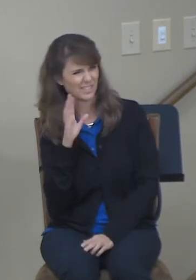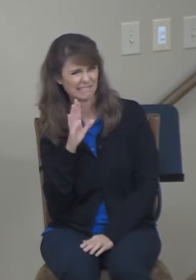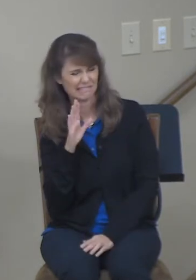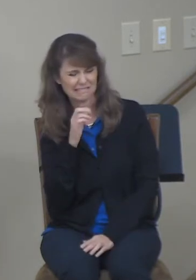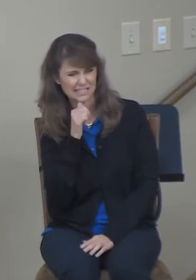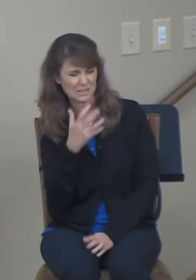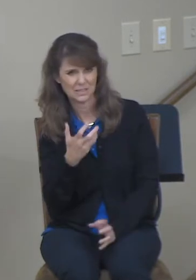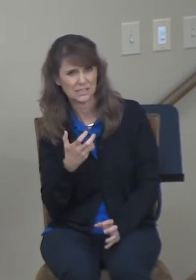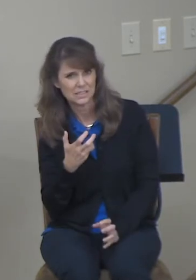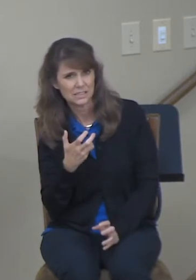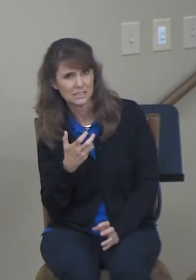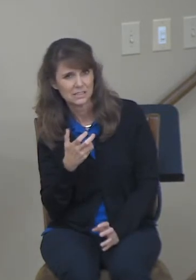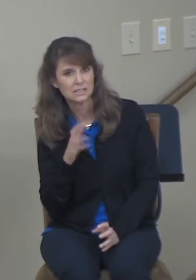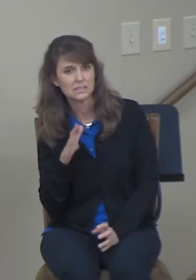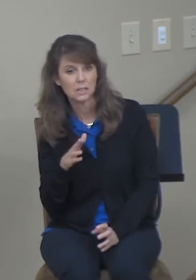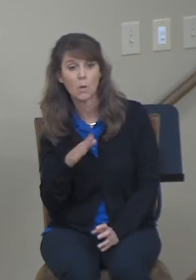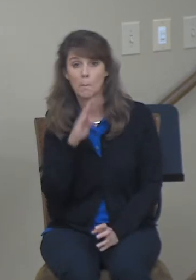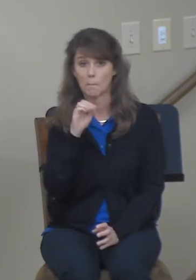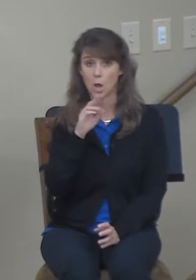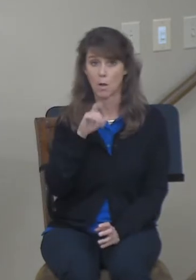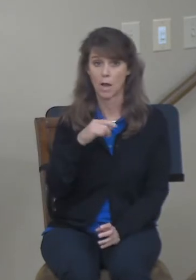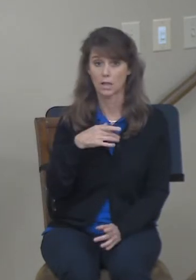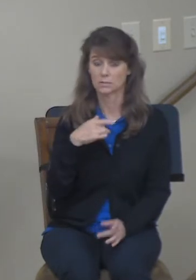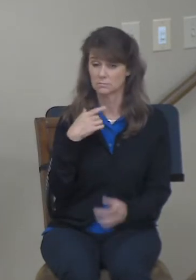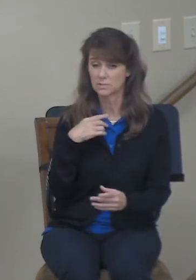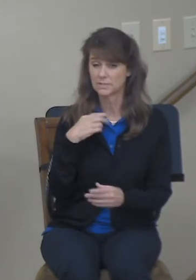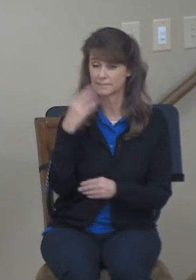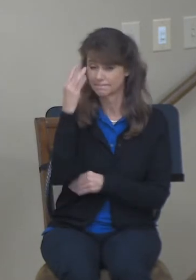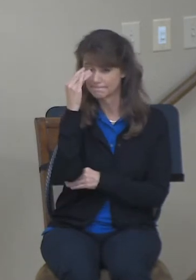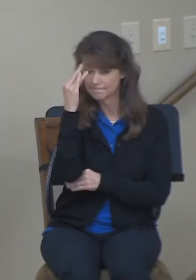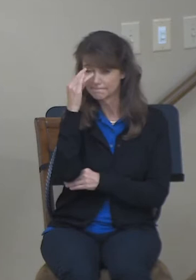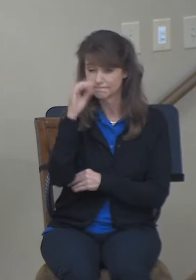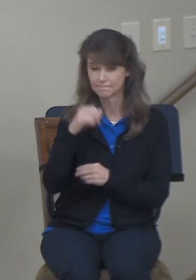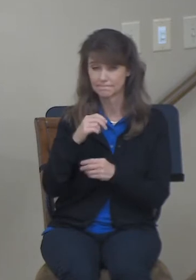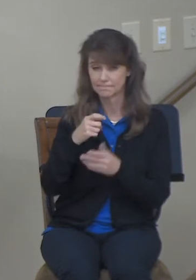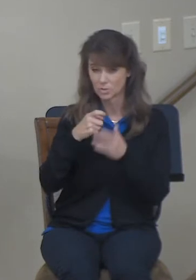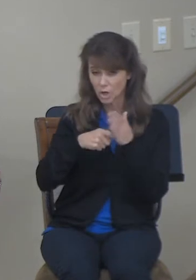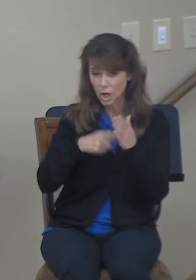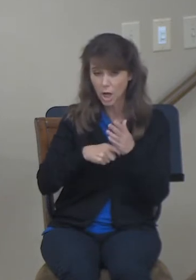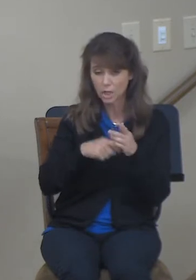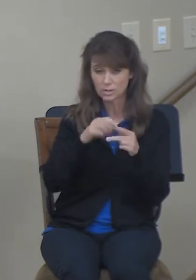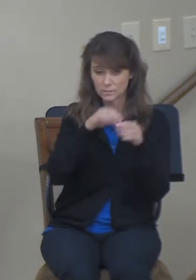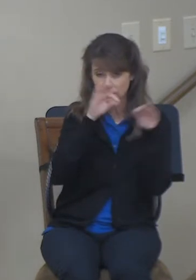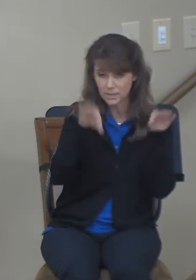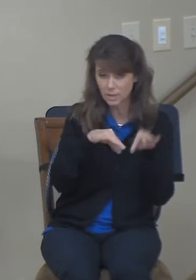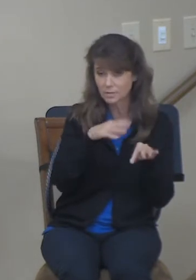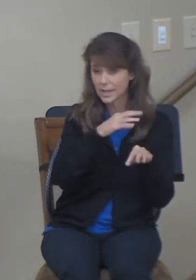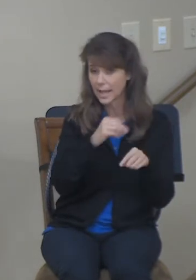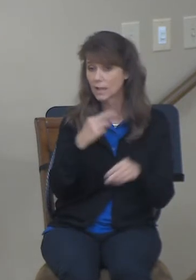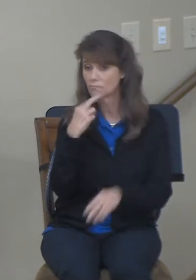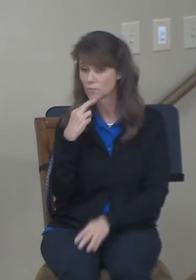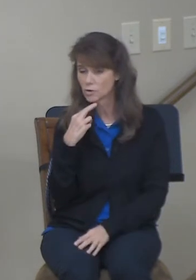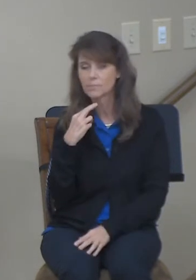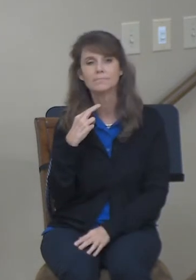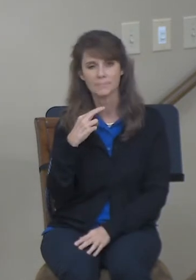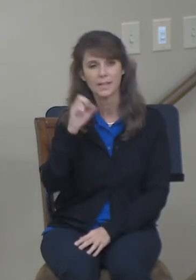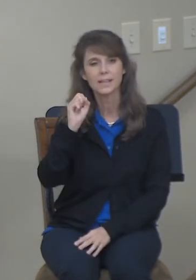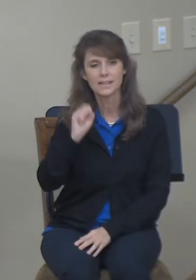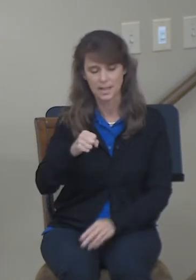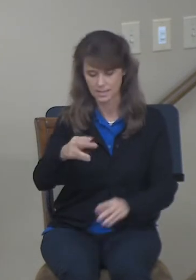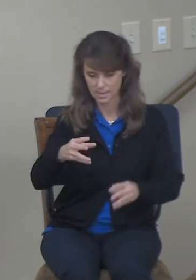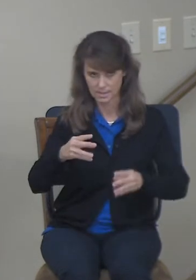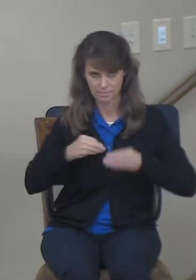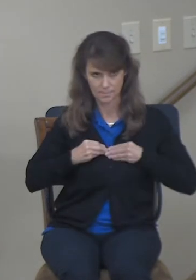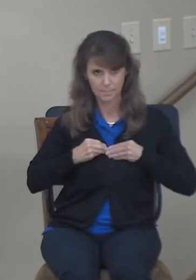Boaz considered the cost and said it was well worth paying. But we need to understand that there is a cost associated with redemption,